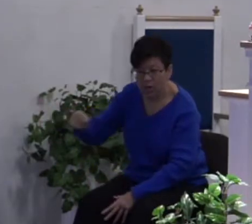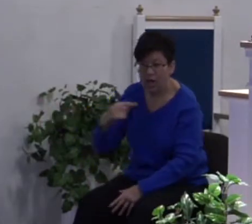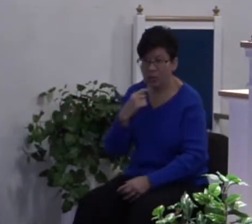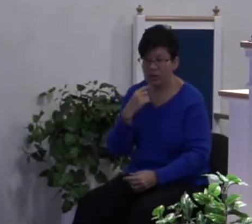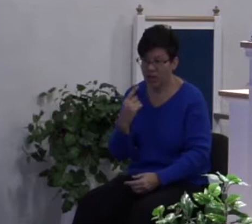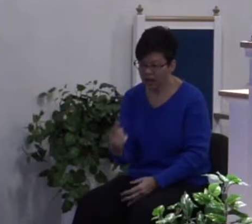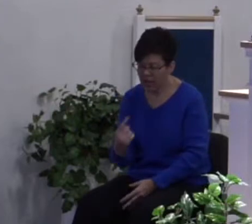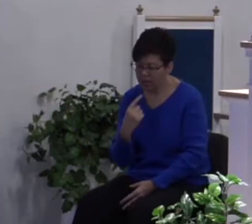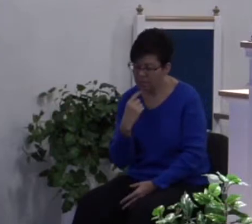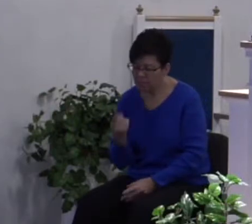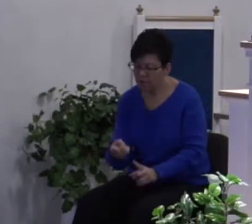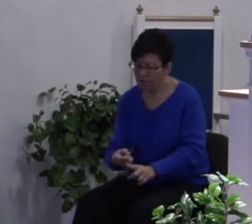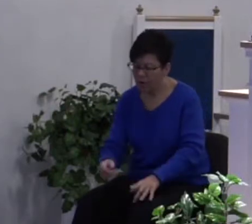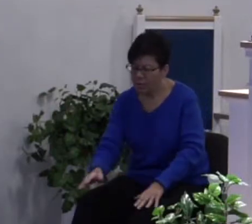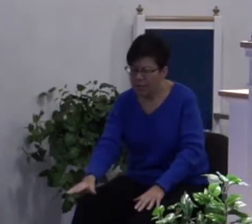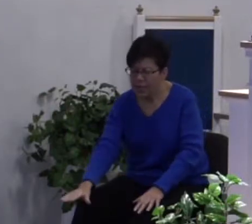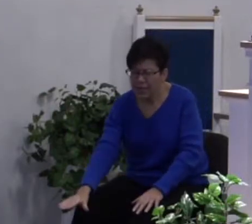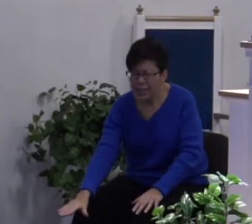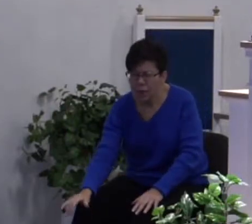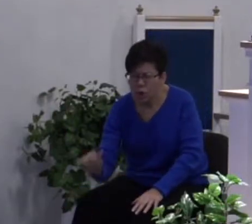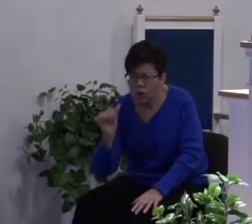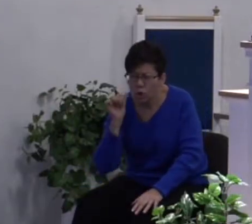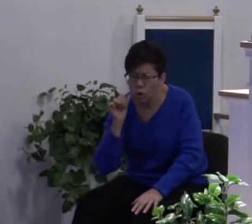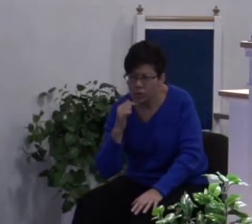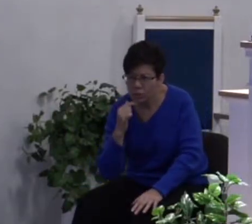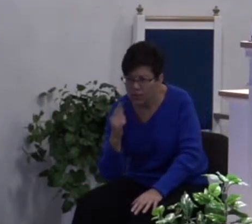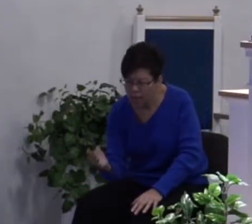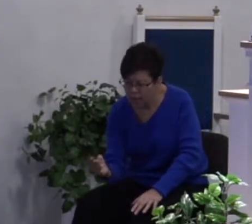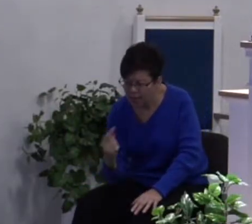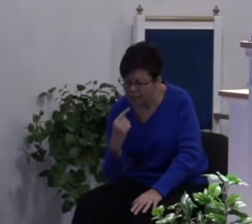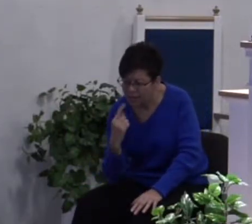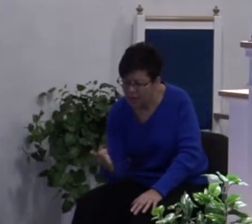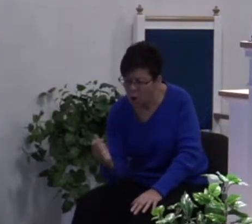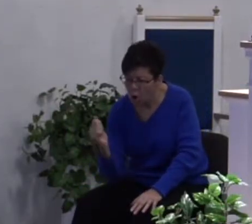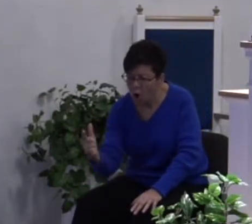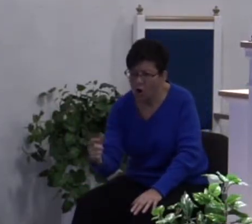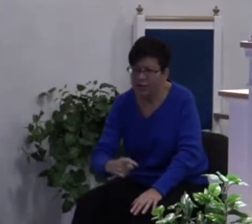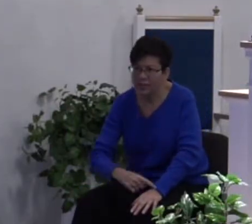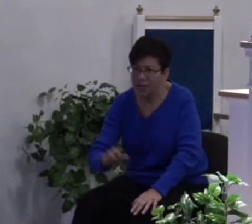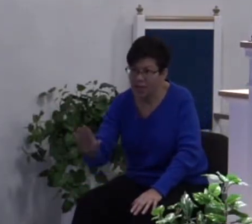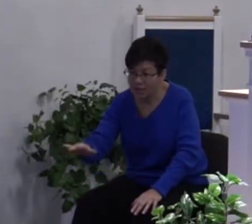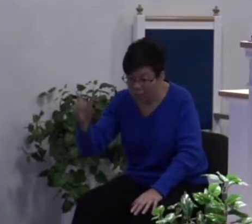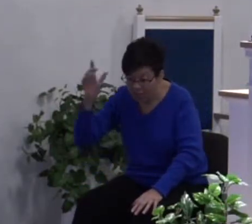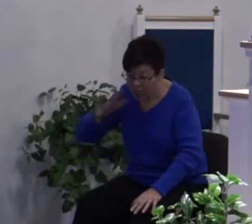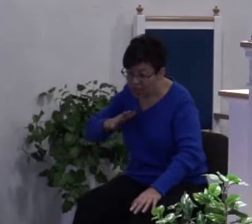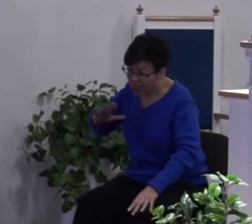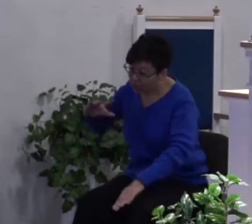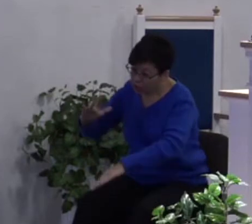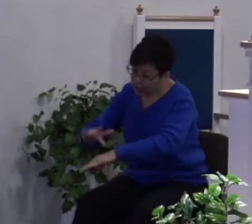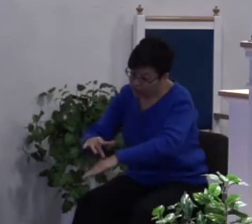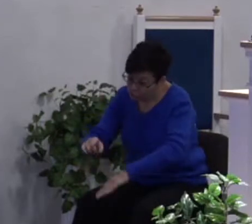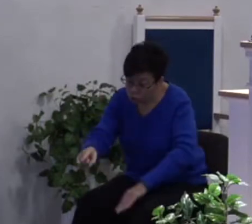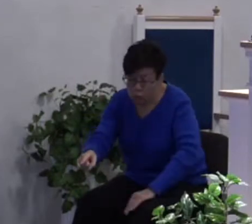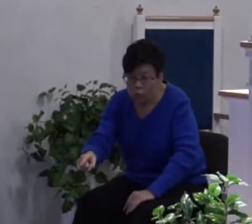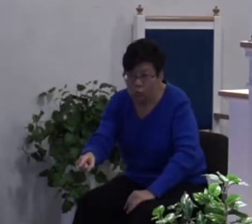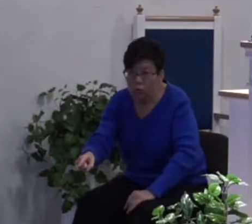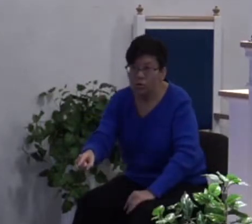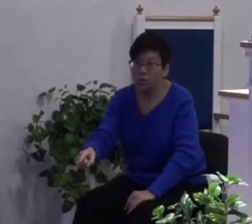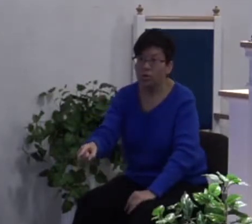time they was little bitty girls I tell him that all the time. If a man ever puts his hands on you he'll never stop.